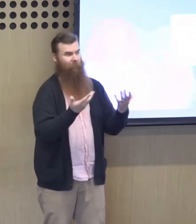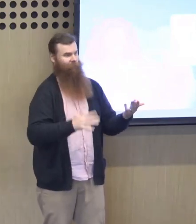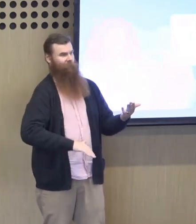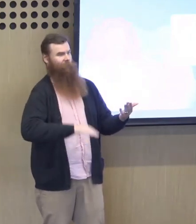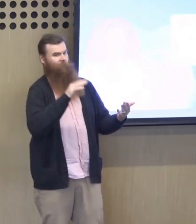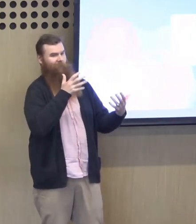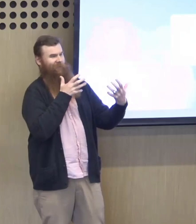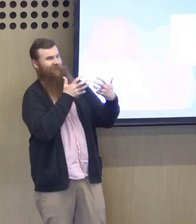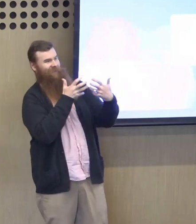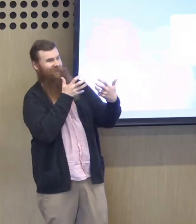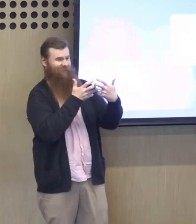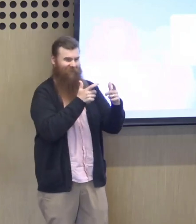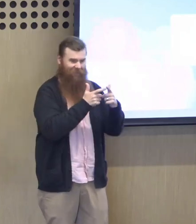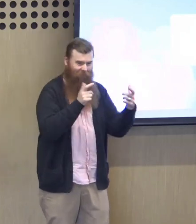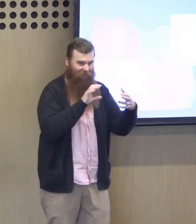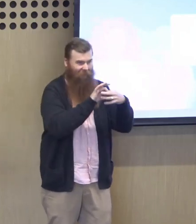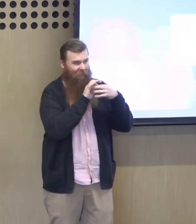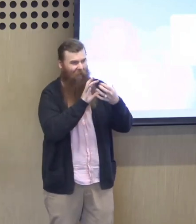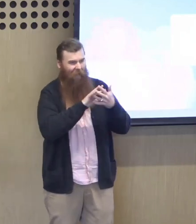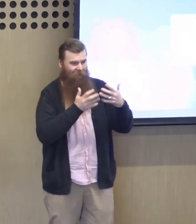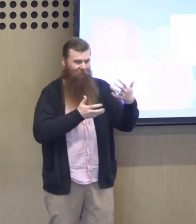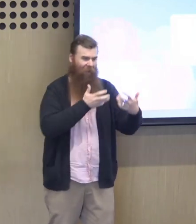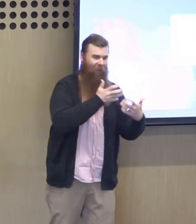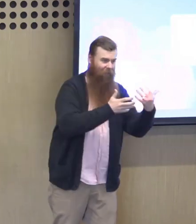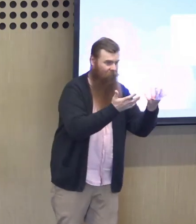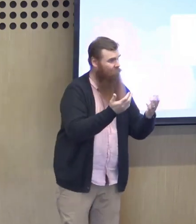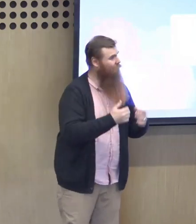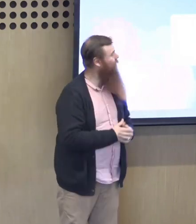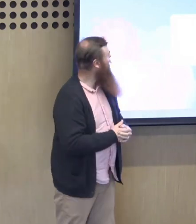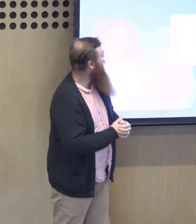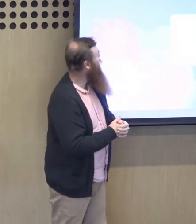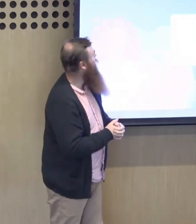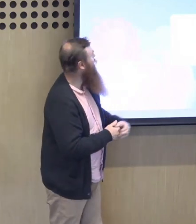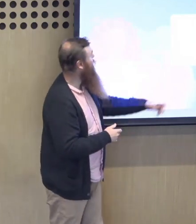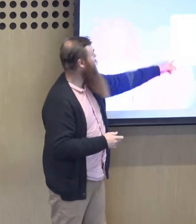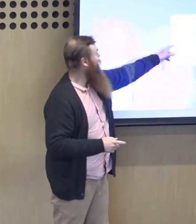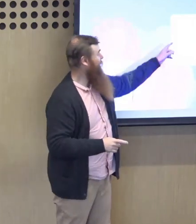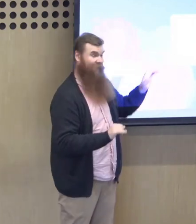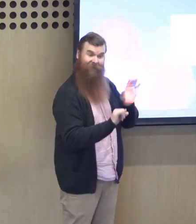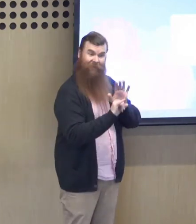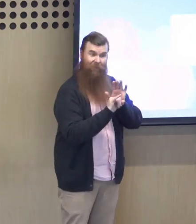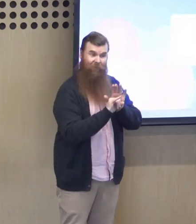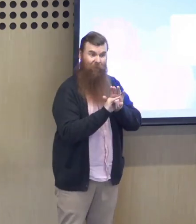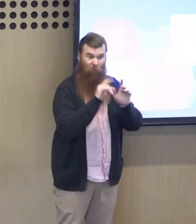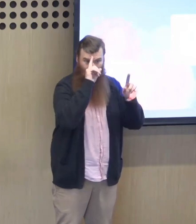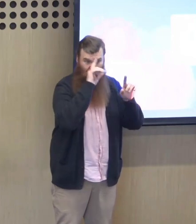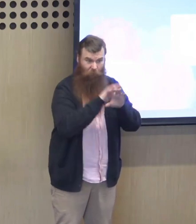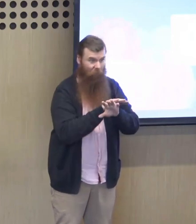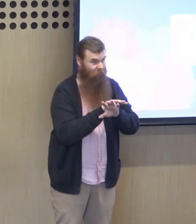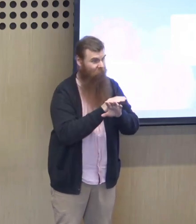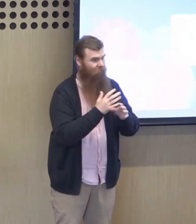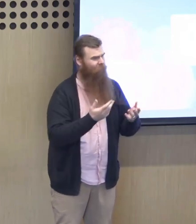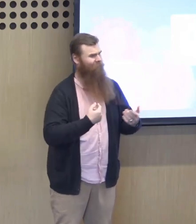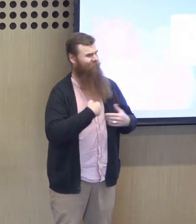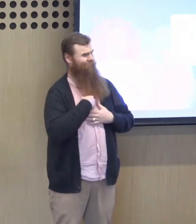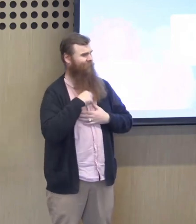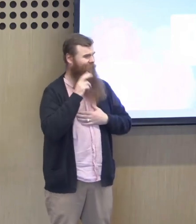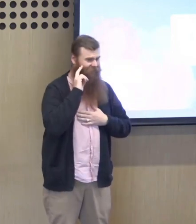it's trying to navigate as a deaf person, know, hearing world, finding so many barriers along the way. And also the identity